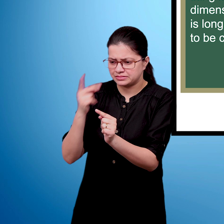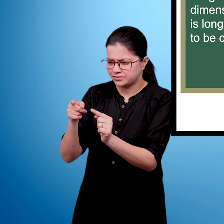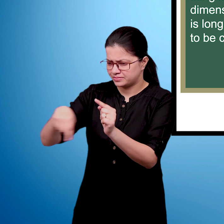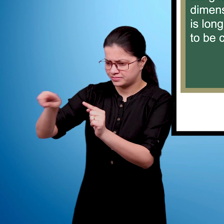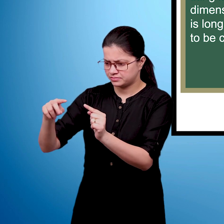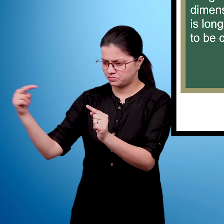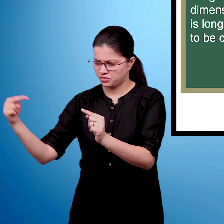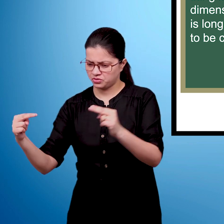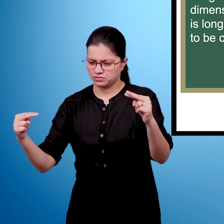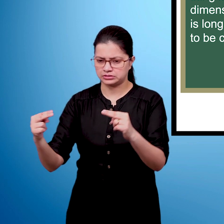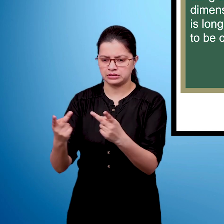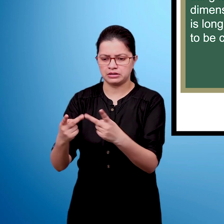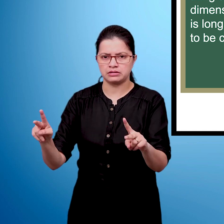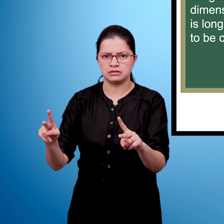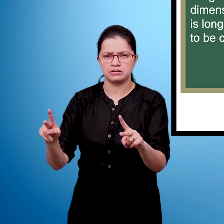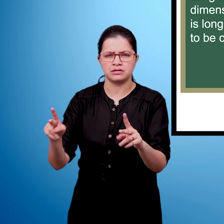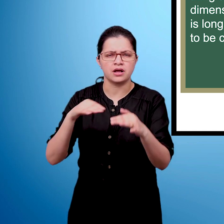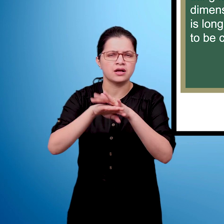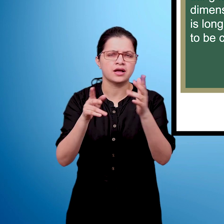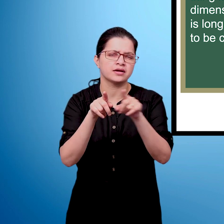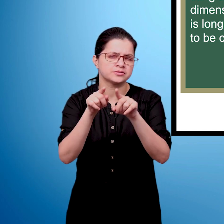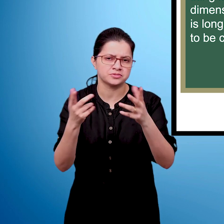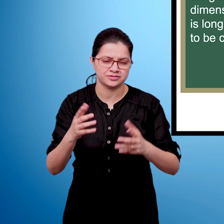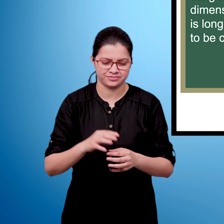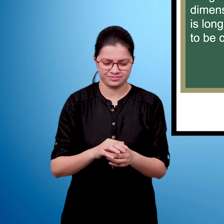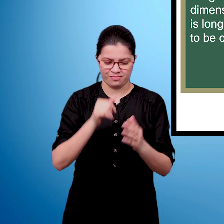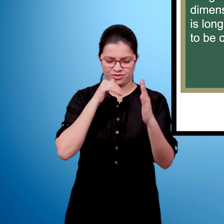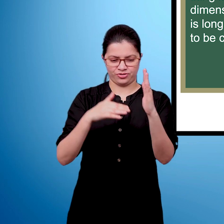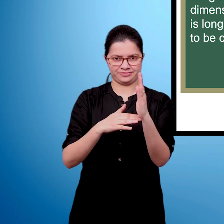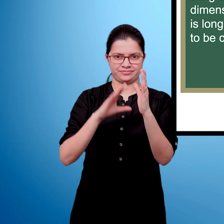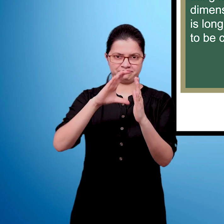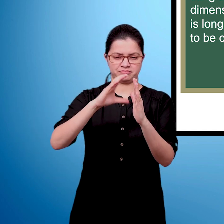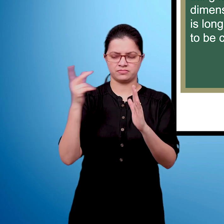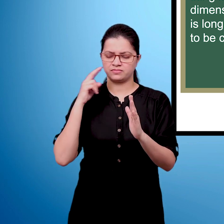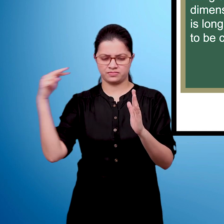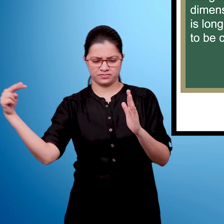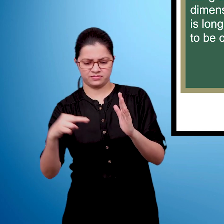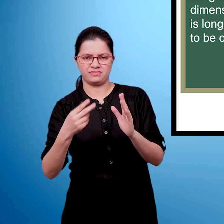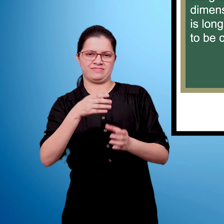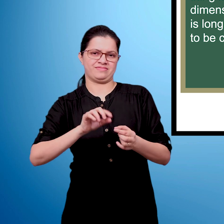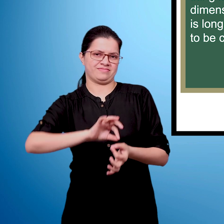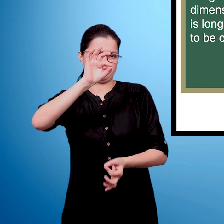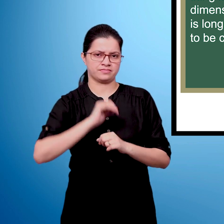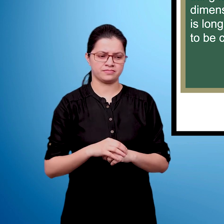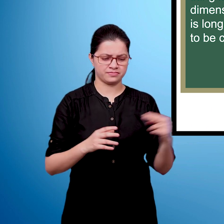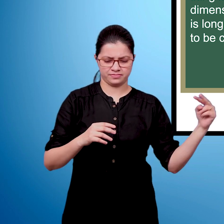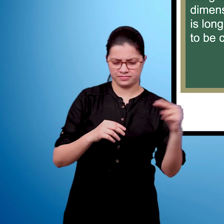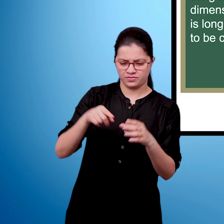For example, some may say a tumbler is long, whereas for some others it may be